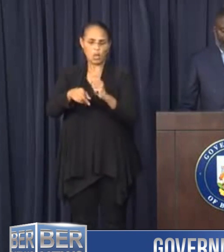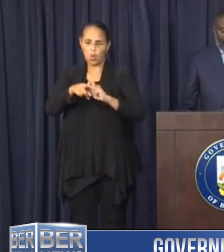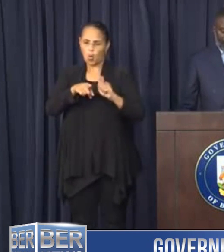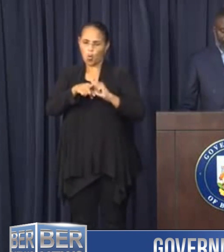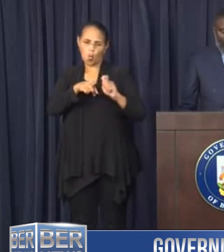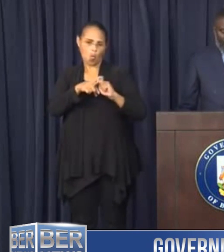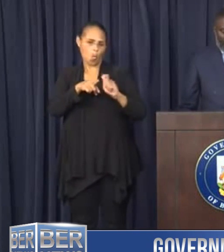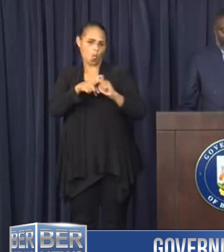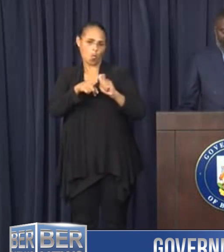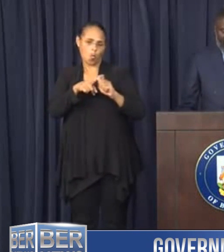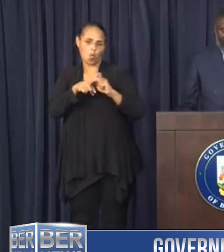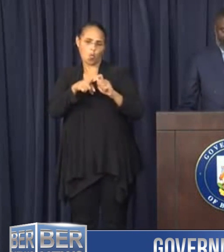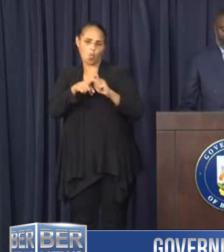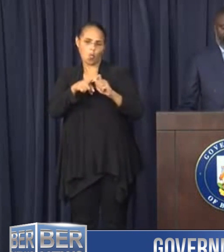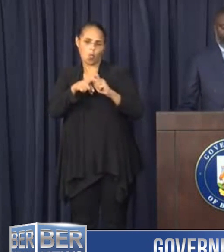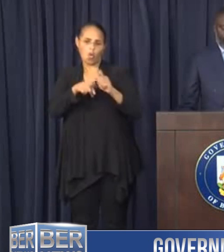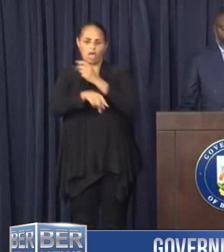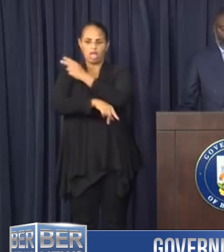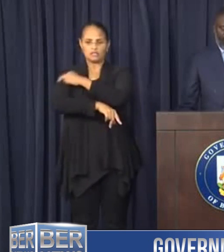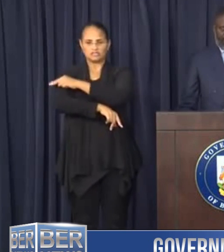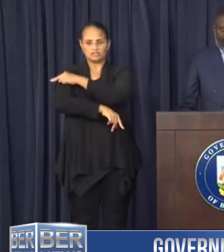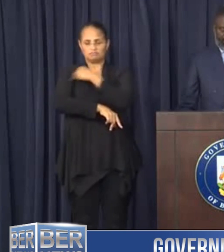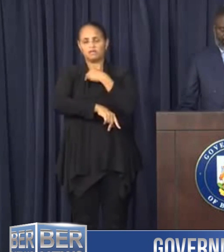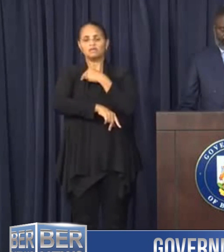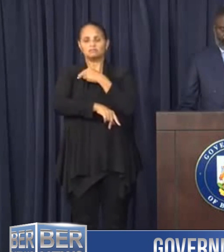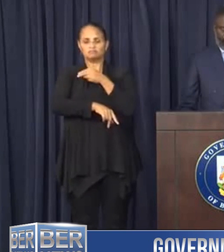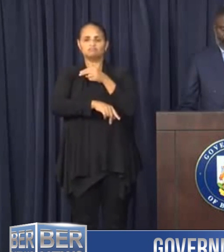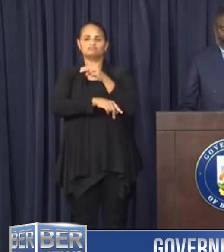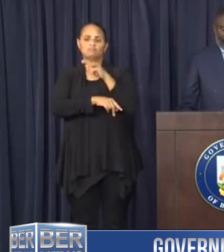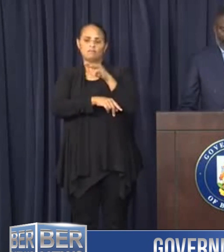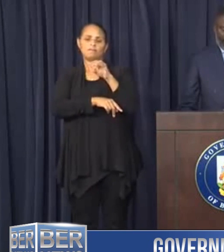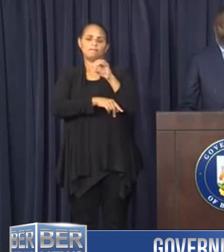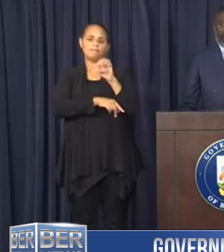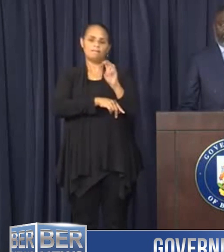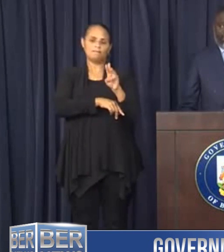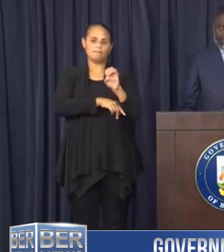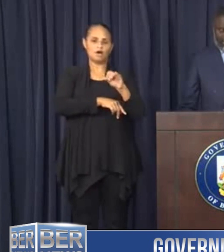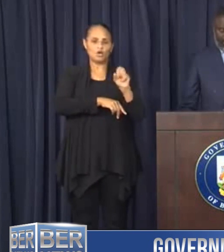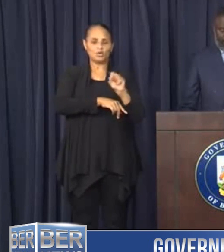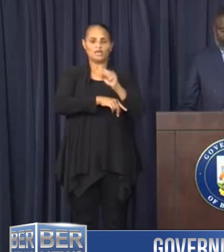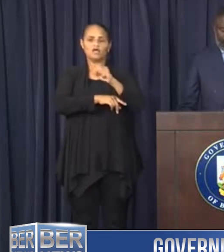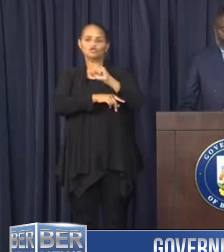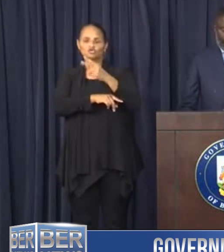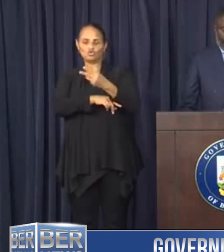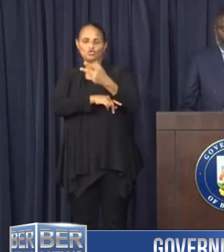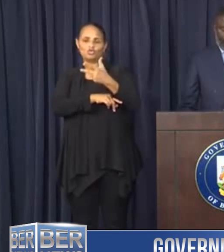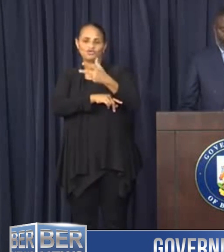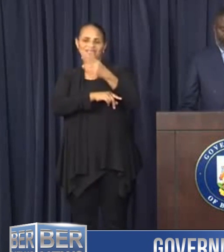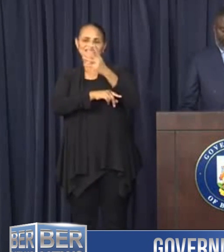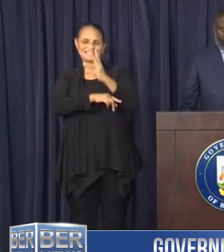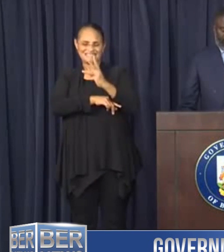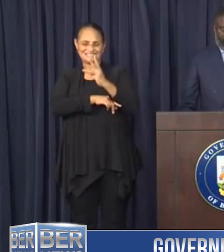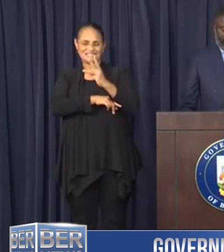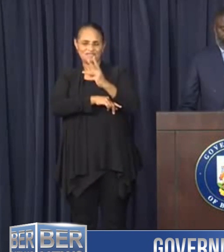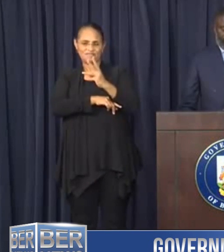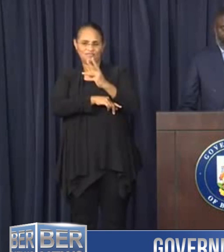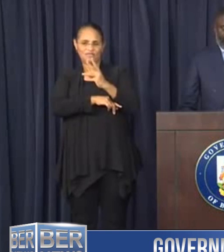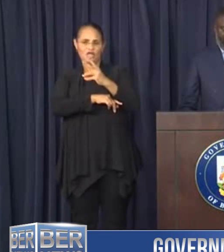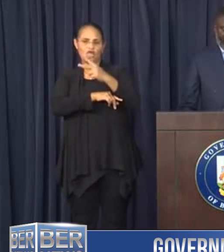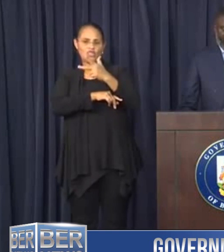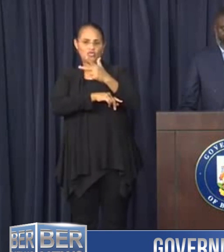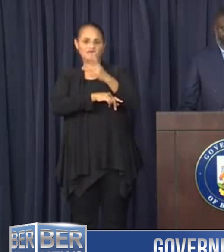Maui Main Line at 236-3770, 236